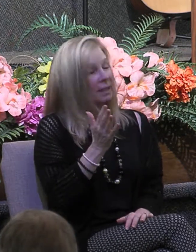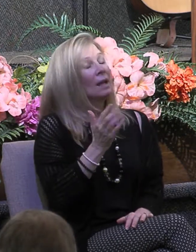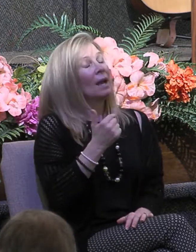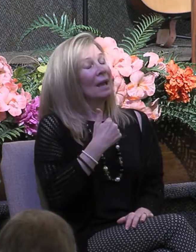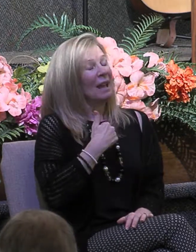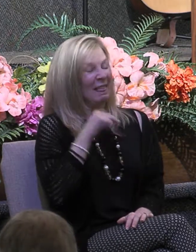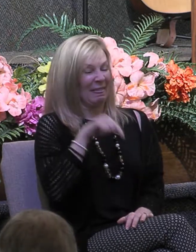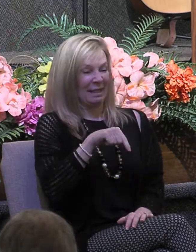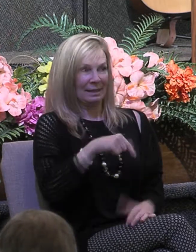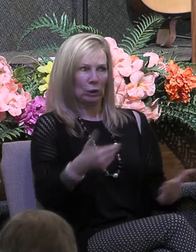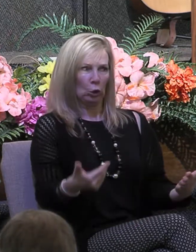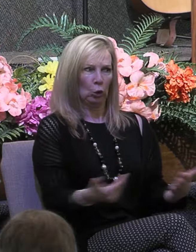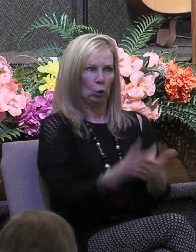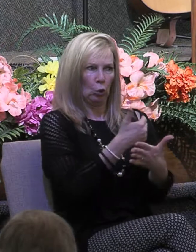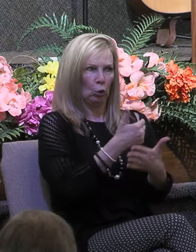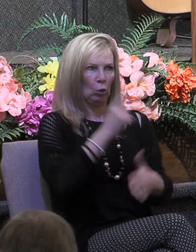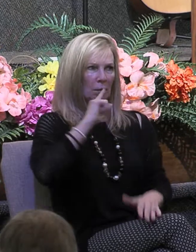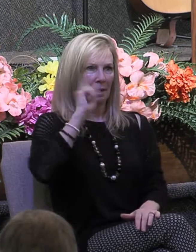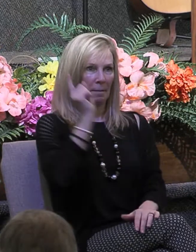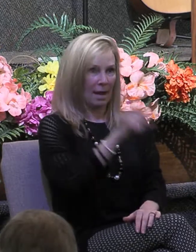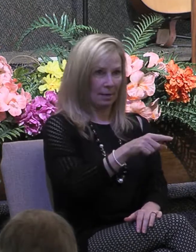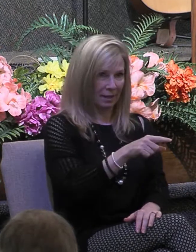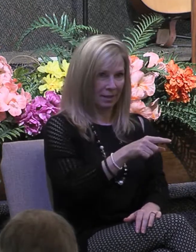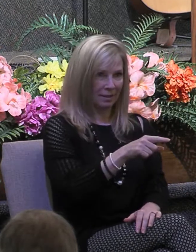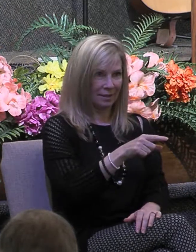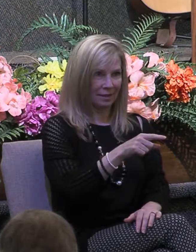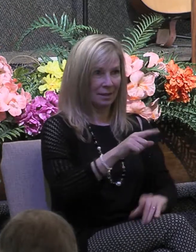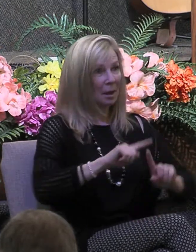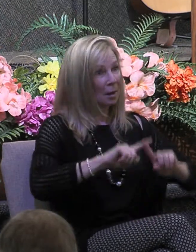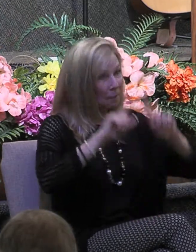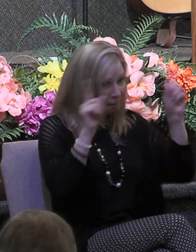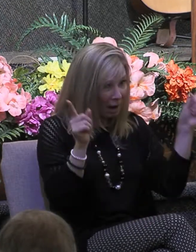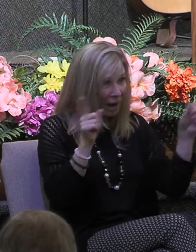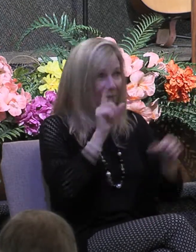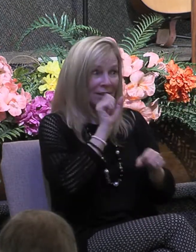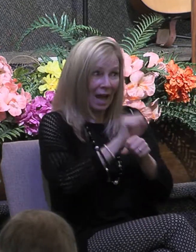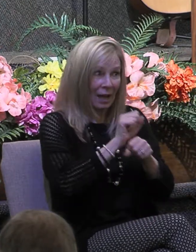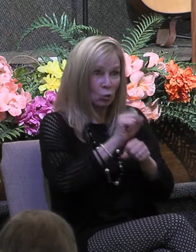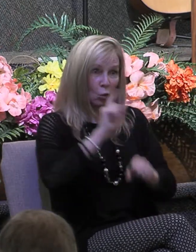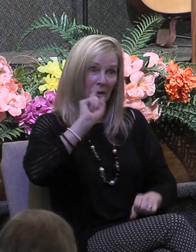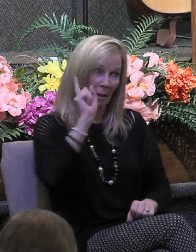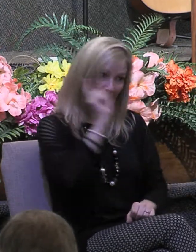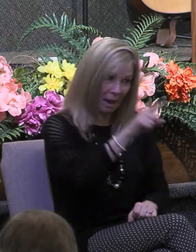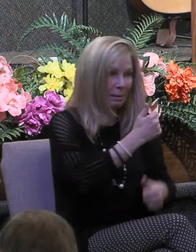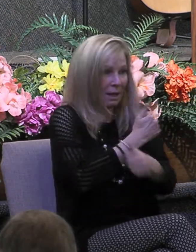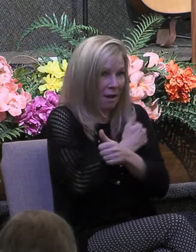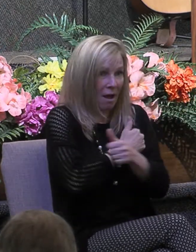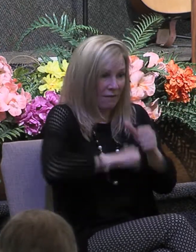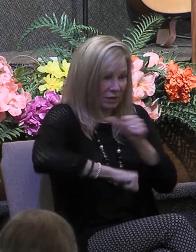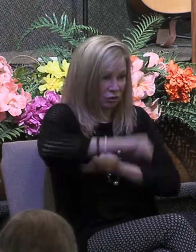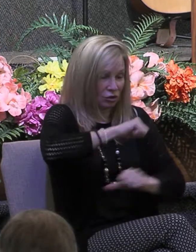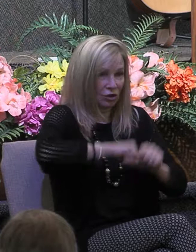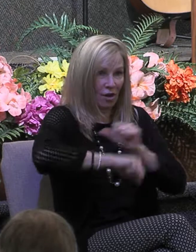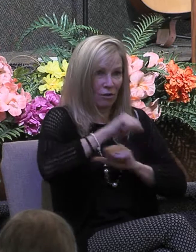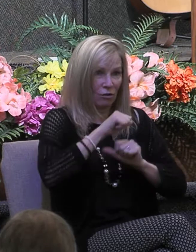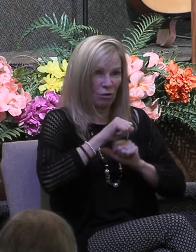new commandment. But note this. The actual command to love one another, that wasn't new.